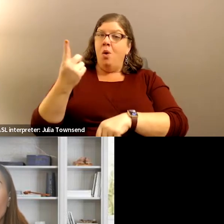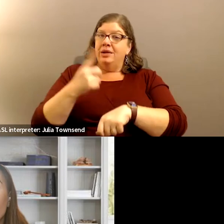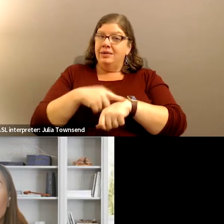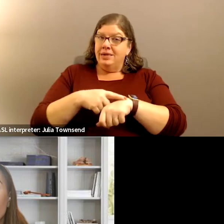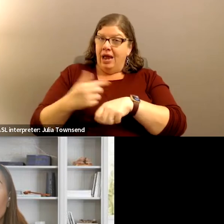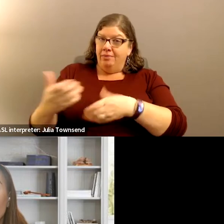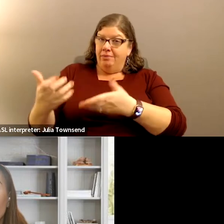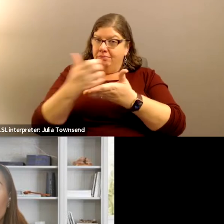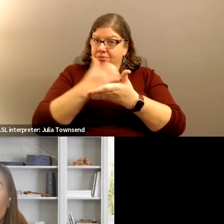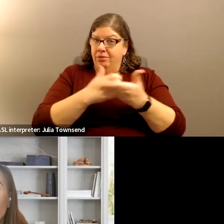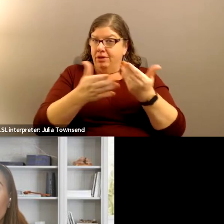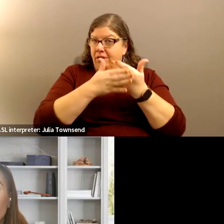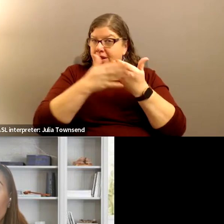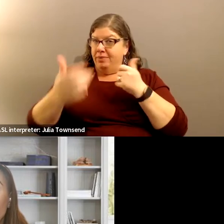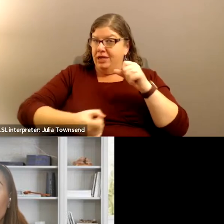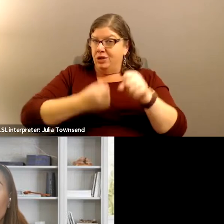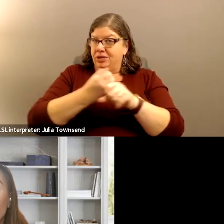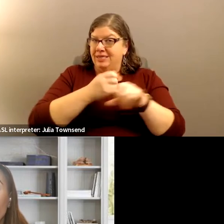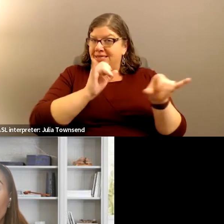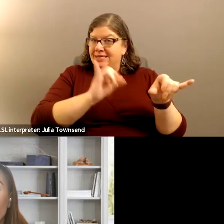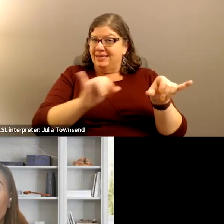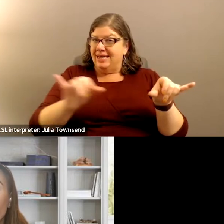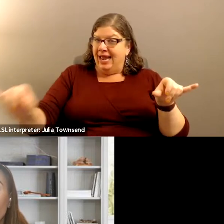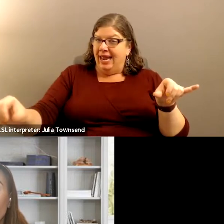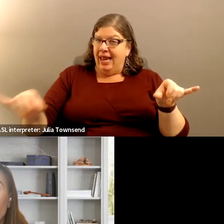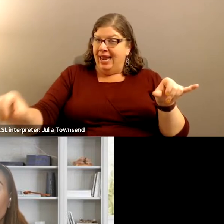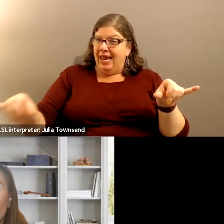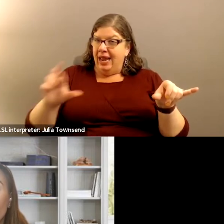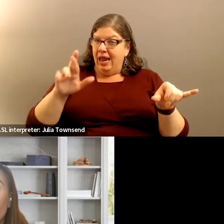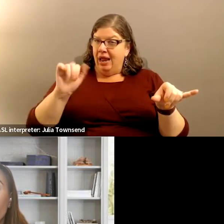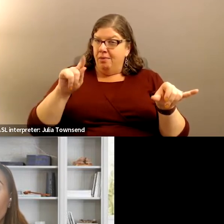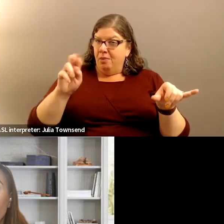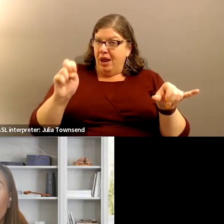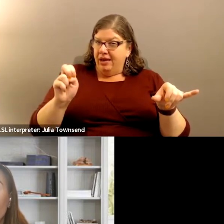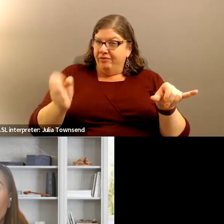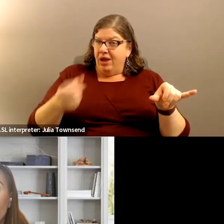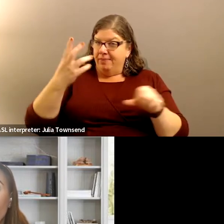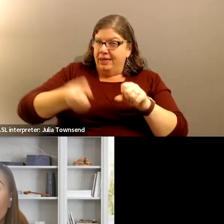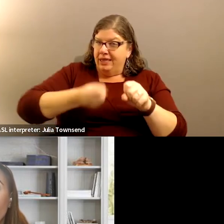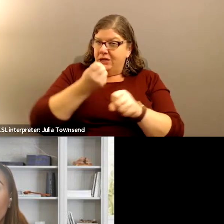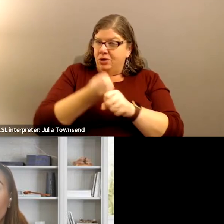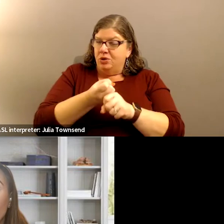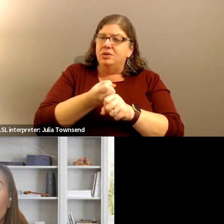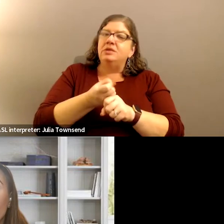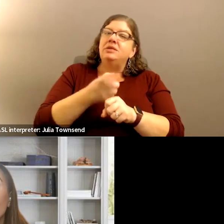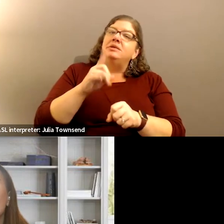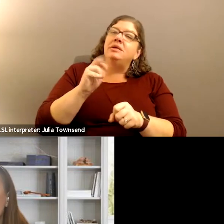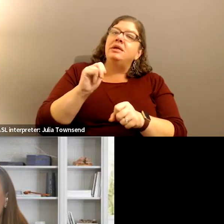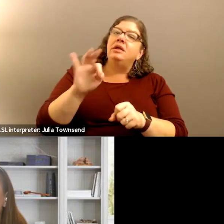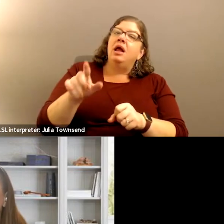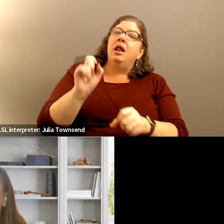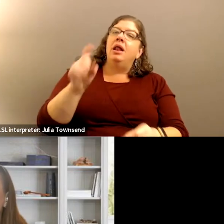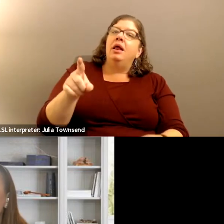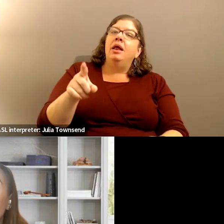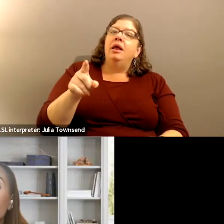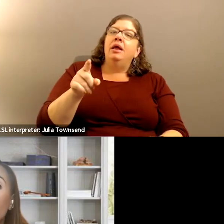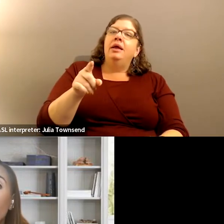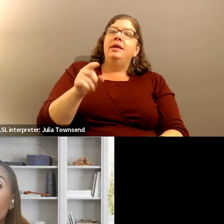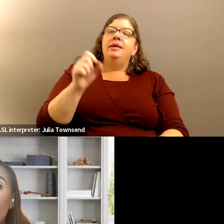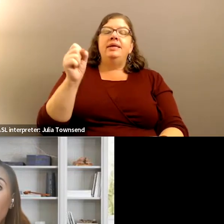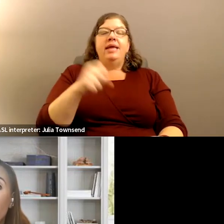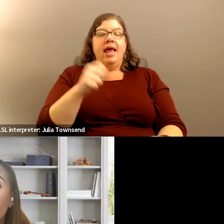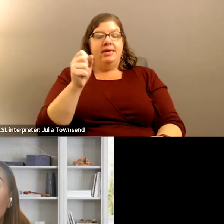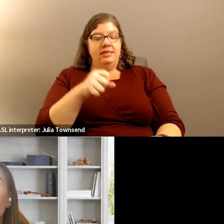and then for how many years it stays the same rate? Right. So, how many years is that, Danielle? Let's see. Yeah, absolutely. Absolutely.